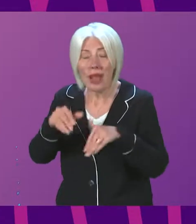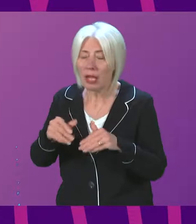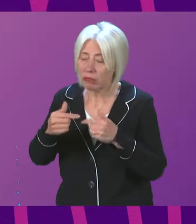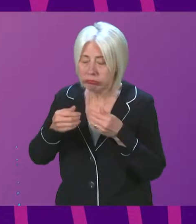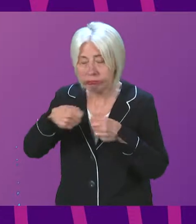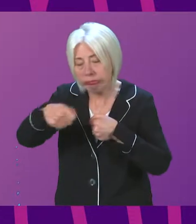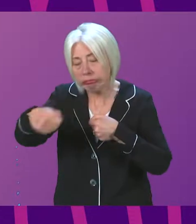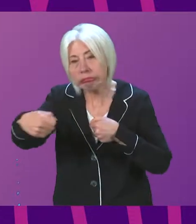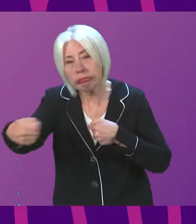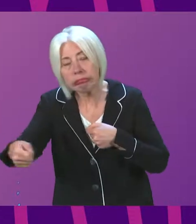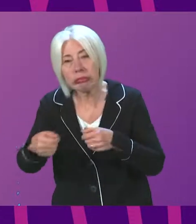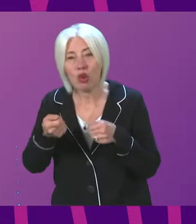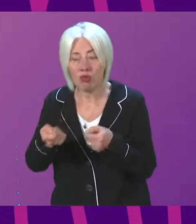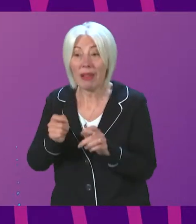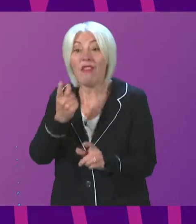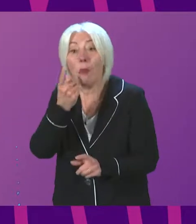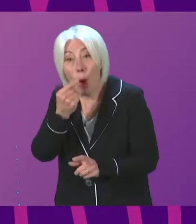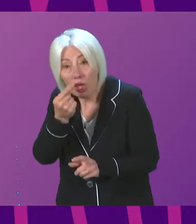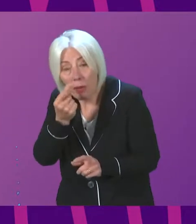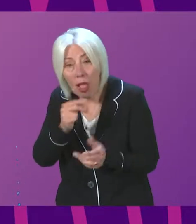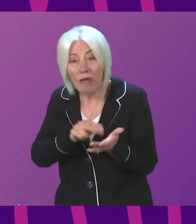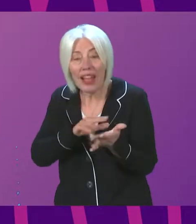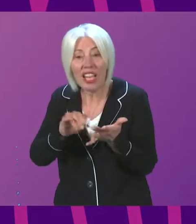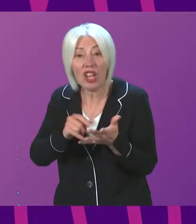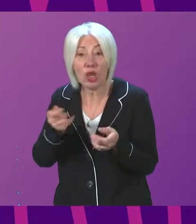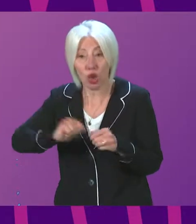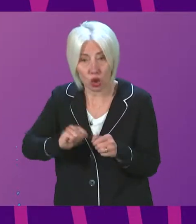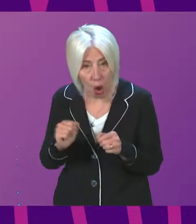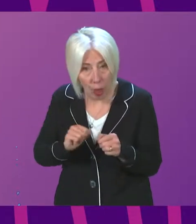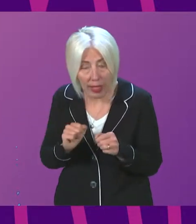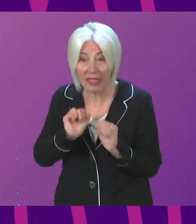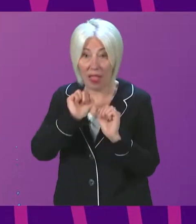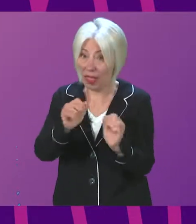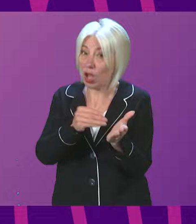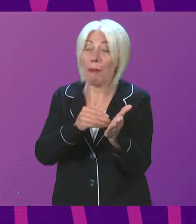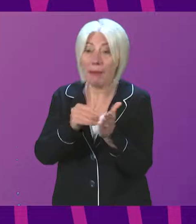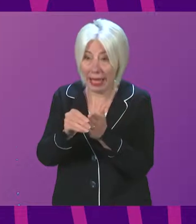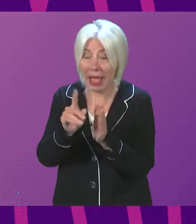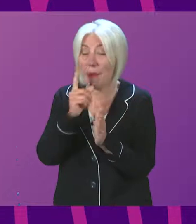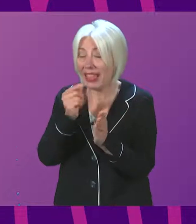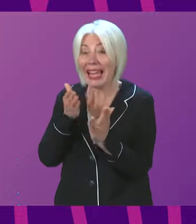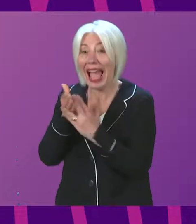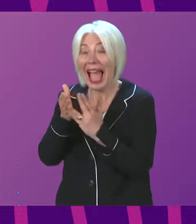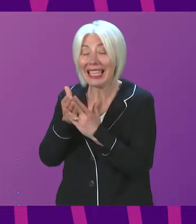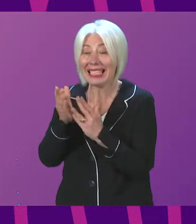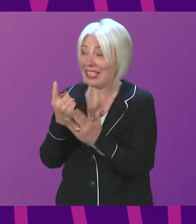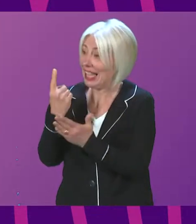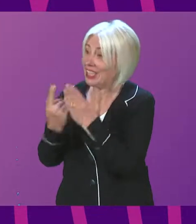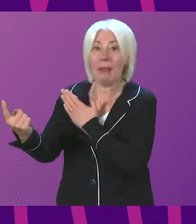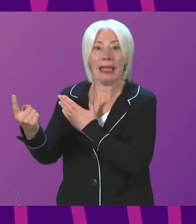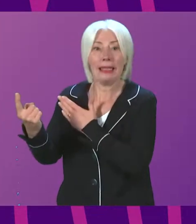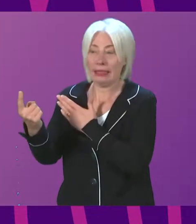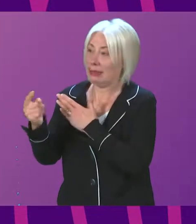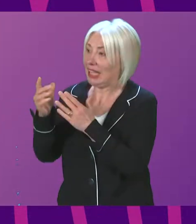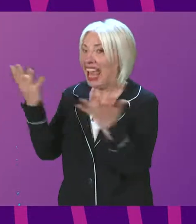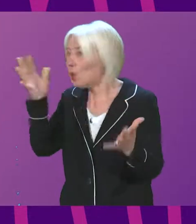treatment, if it is possible for NHS Scotland, at NHS Scotland expense, to access treatment in the independent sector, it